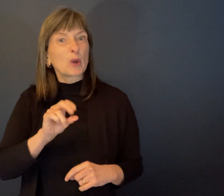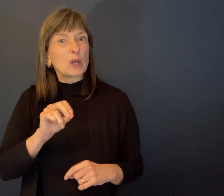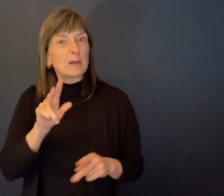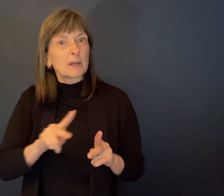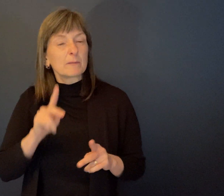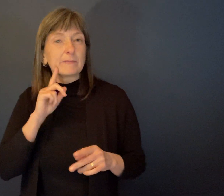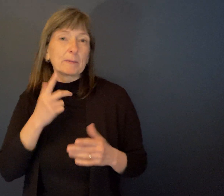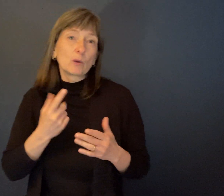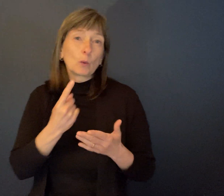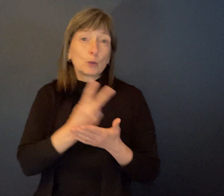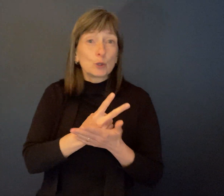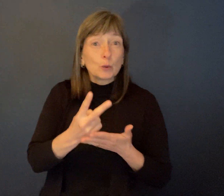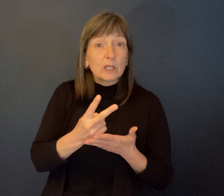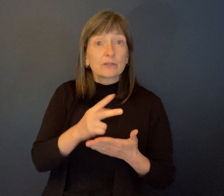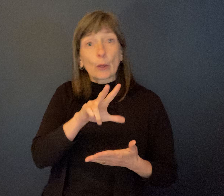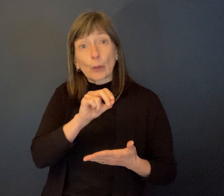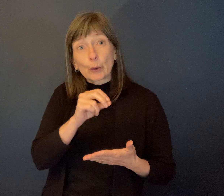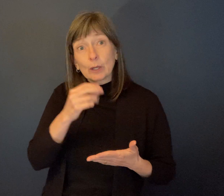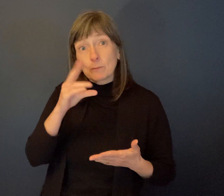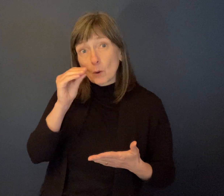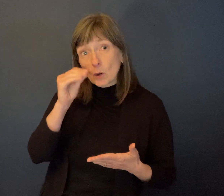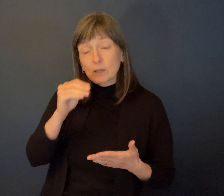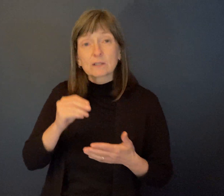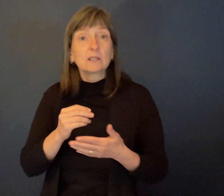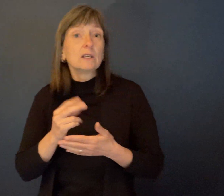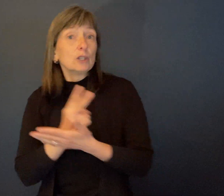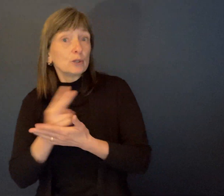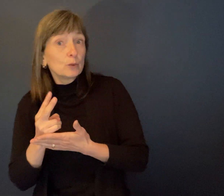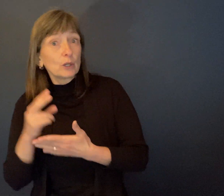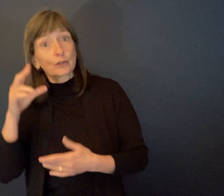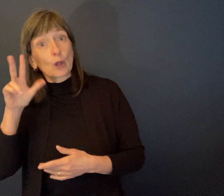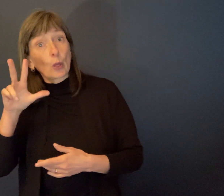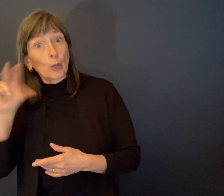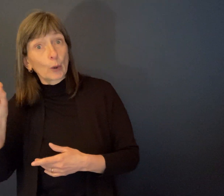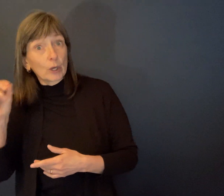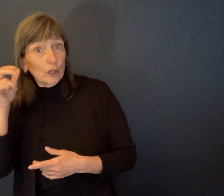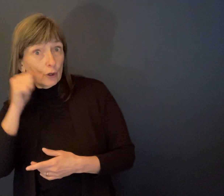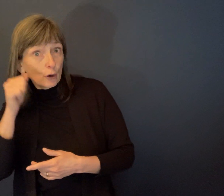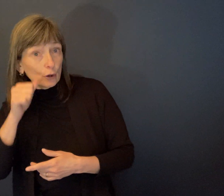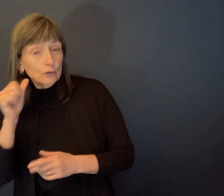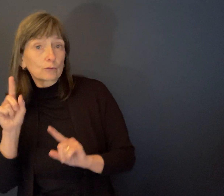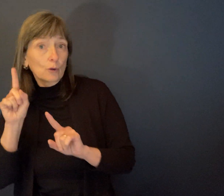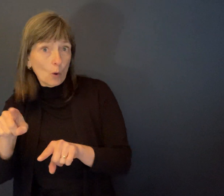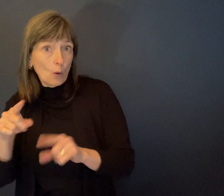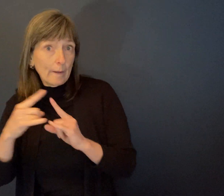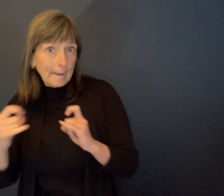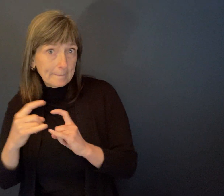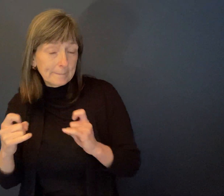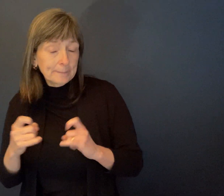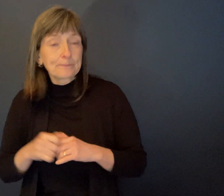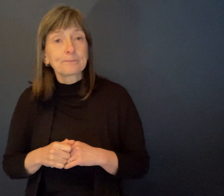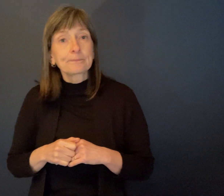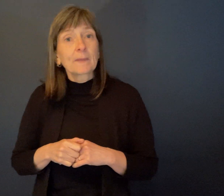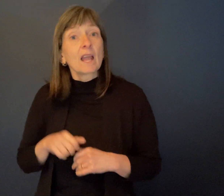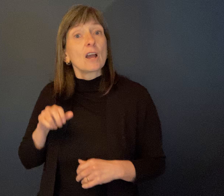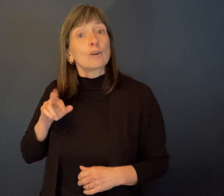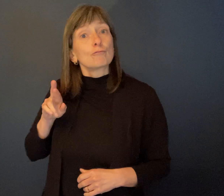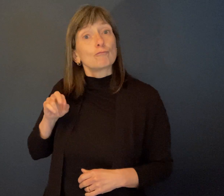boys for two weeks and 30 girls for two weeks. And basically, it was run by the Rotary Club, which